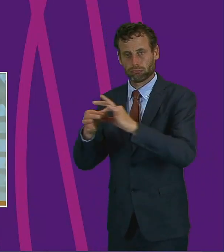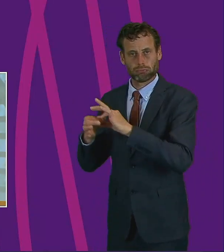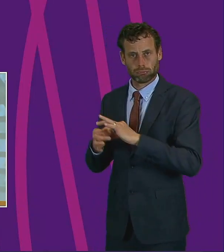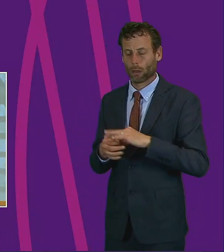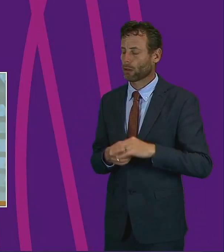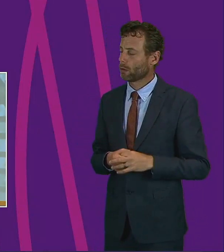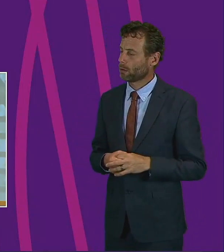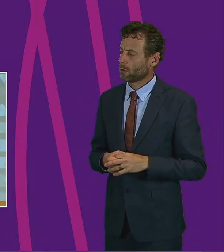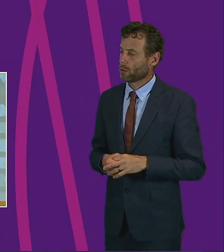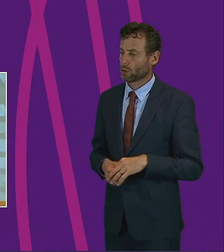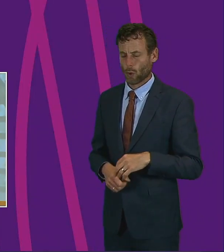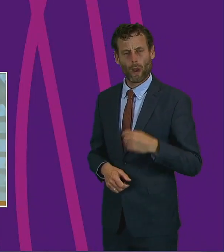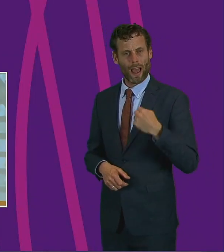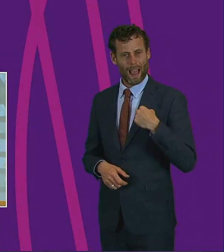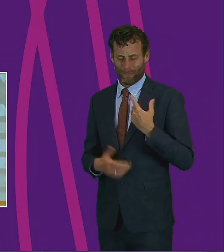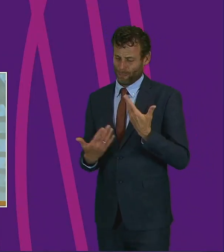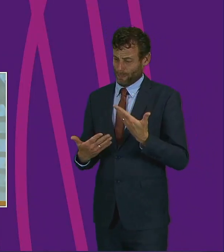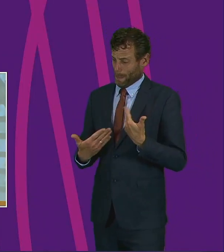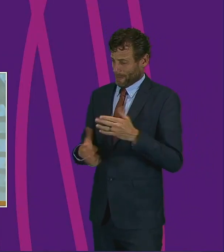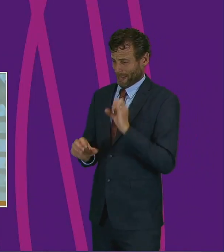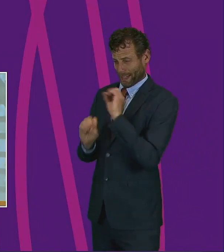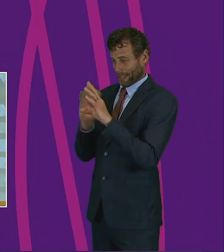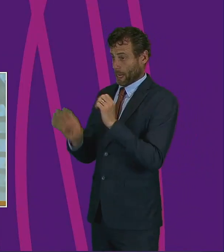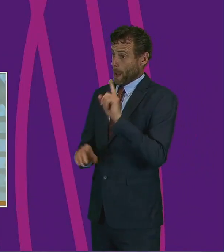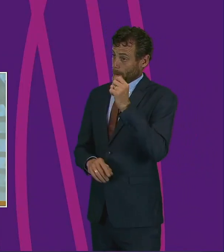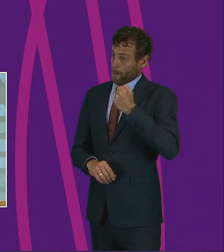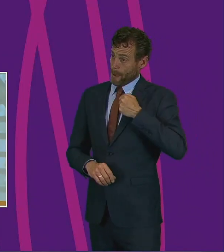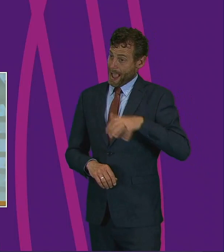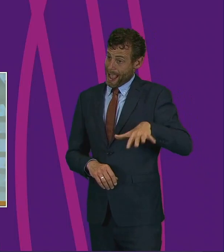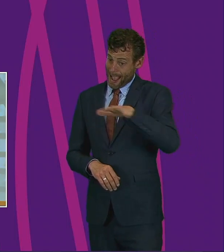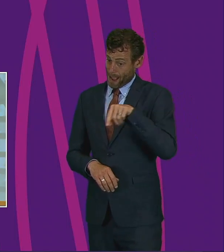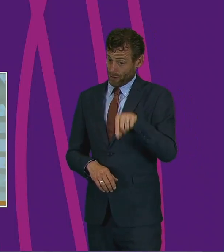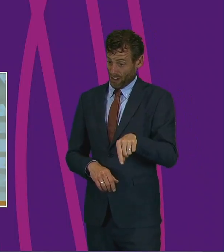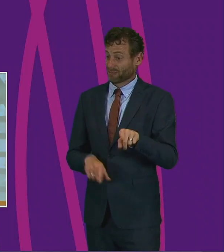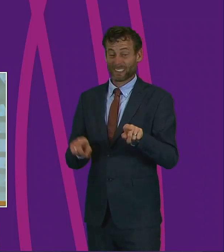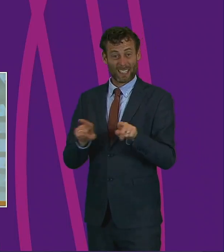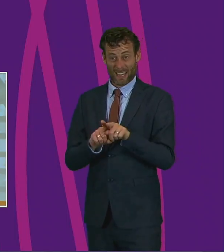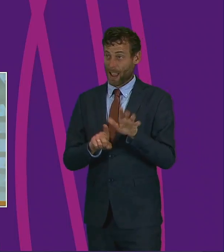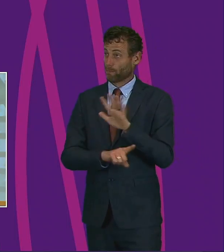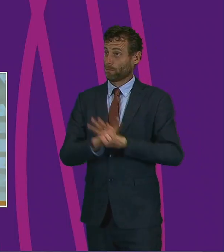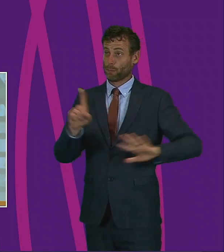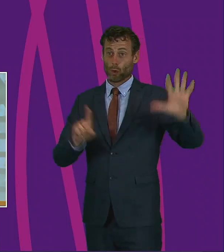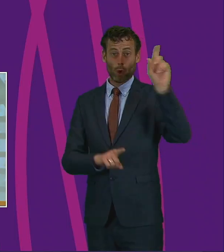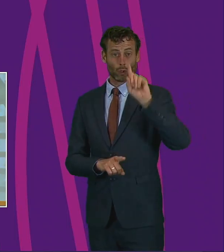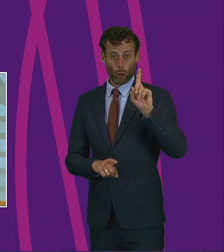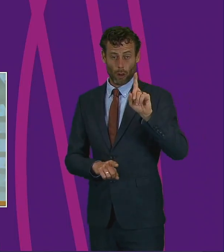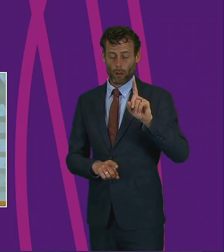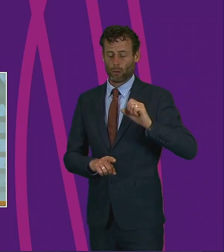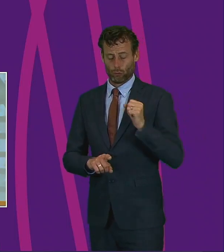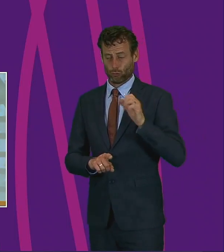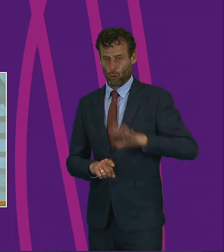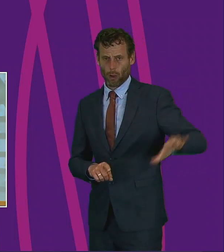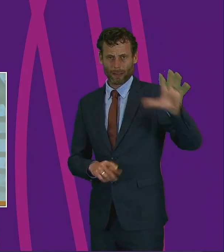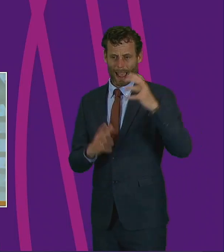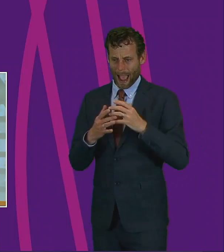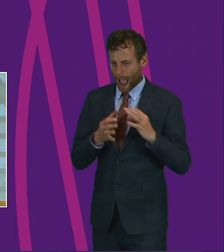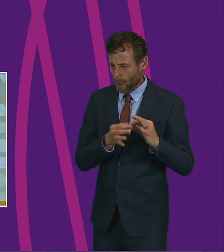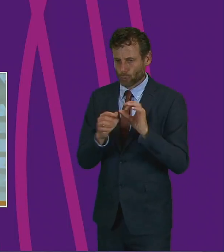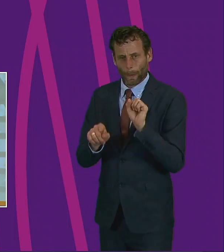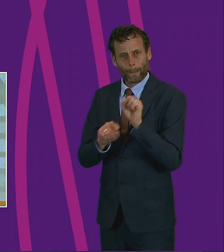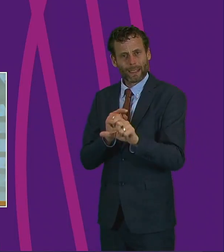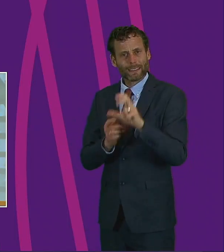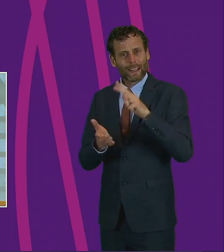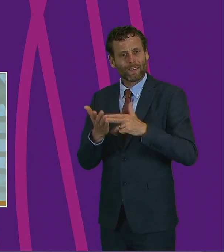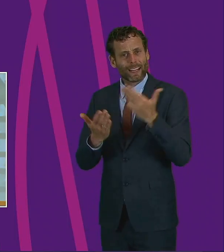how my constituents and people and constituents all across Scotland have worked together to try and defeat COVID-19. As we move on